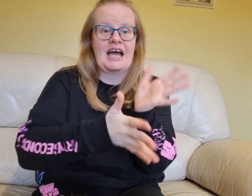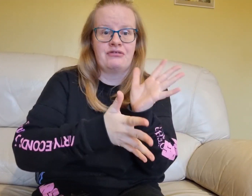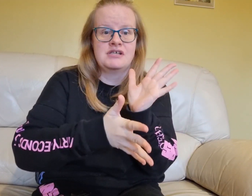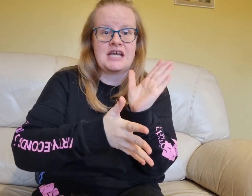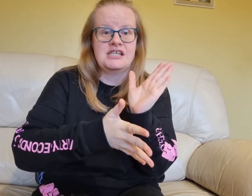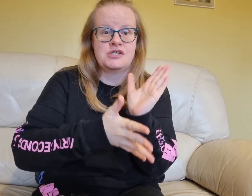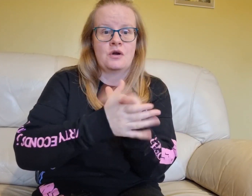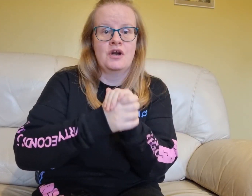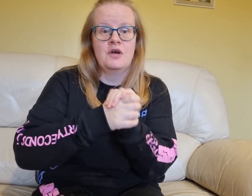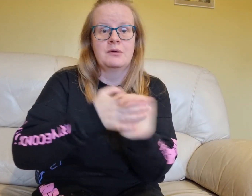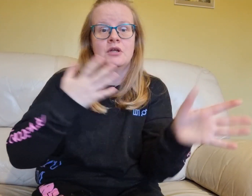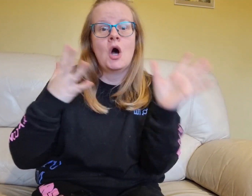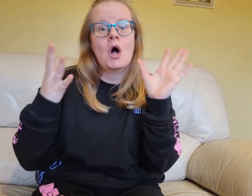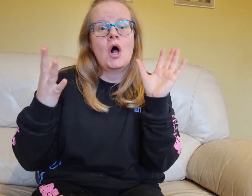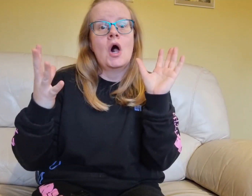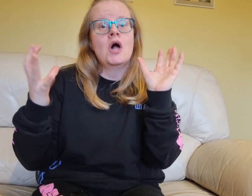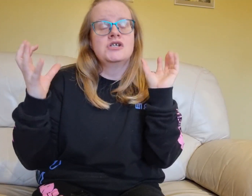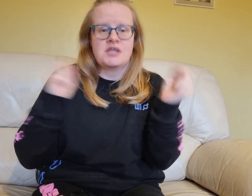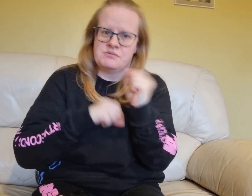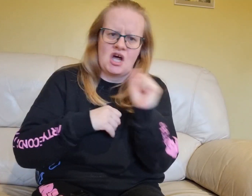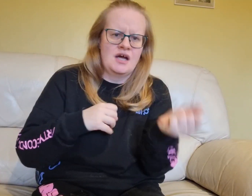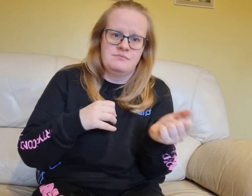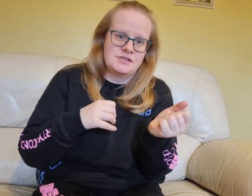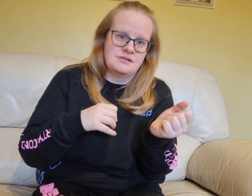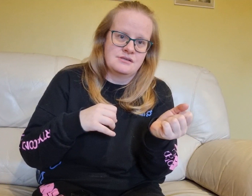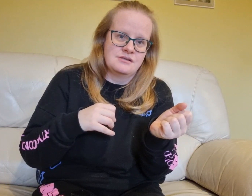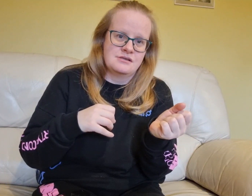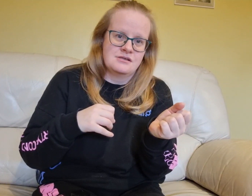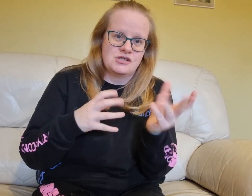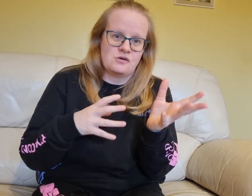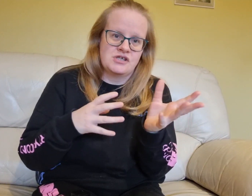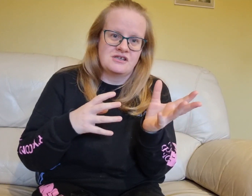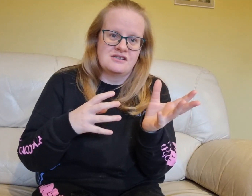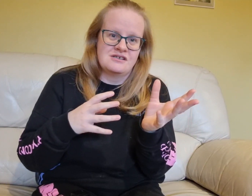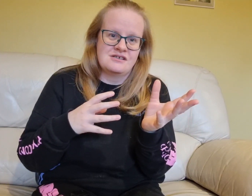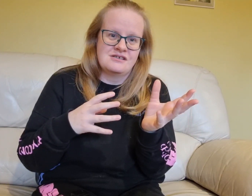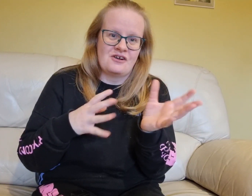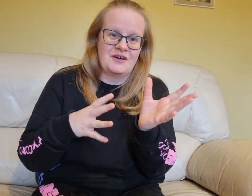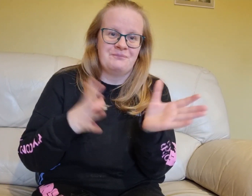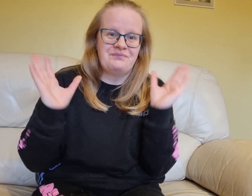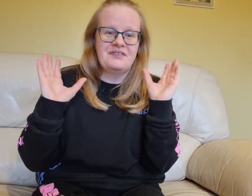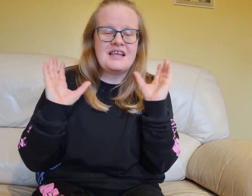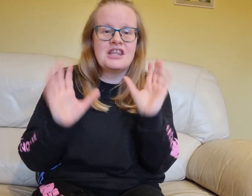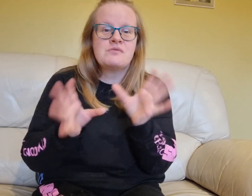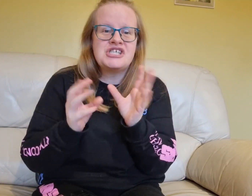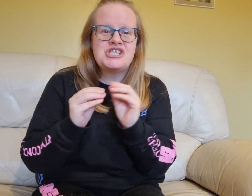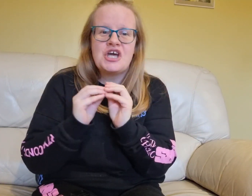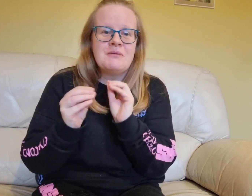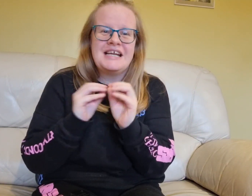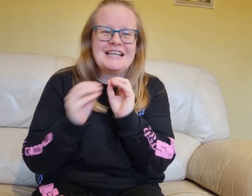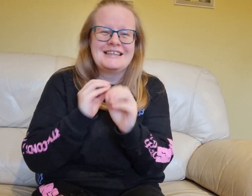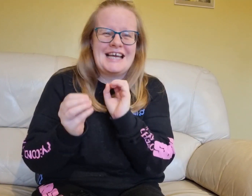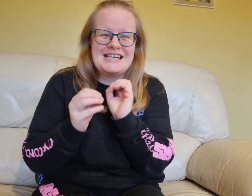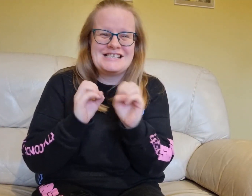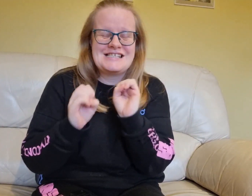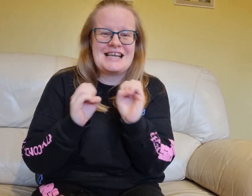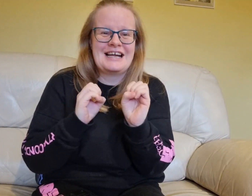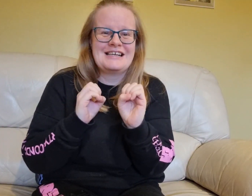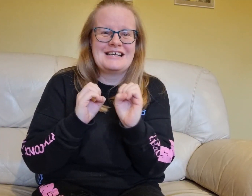Catherine Tate's Donna Noble, sometimes the Doctor, Donna, there were so many little hints and